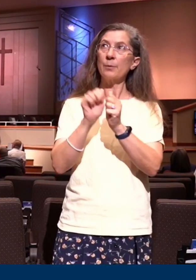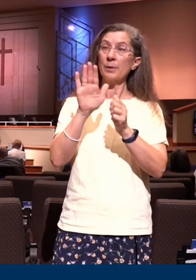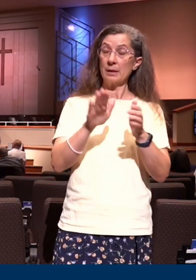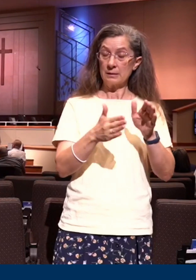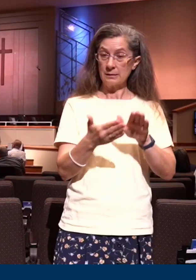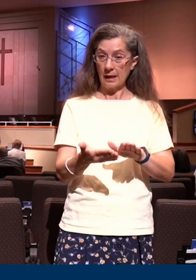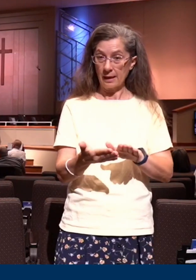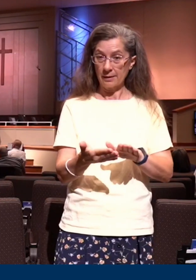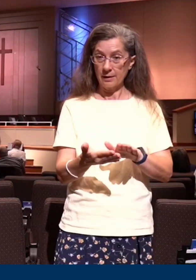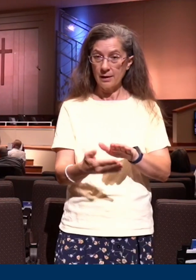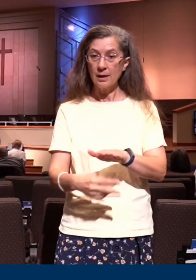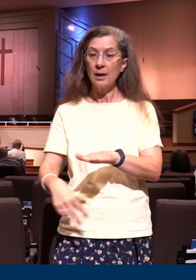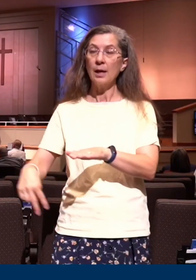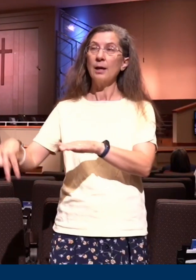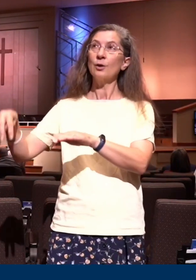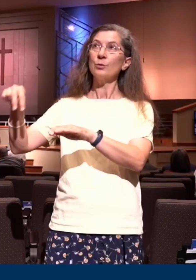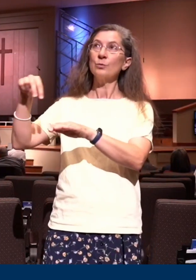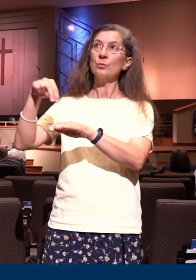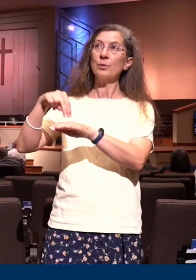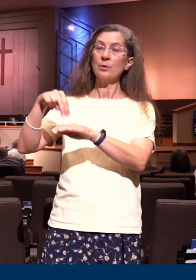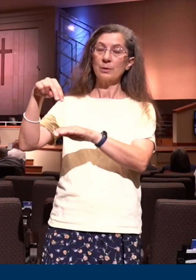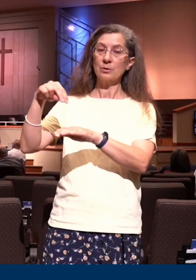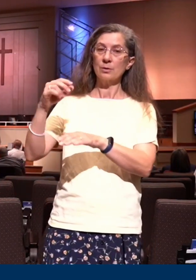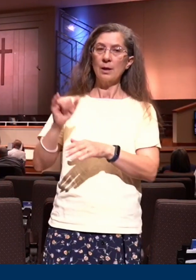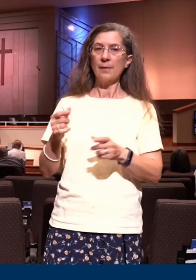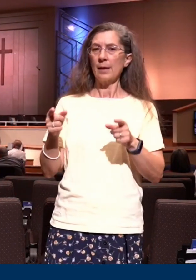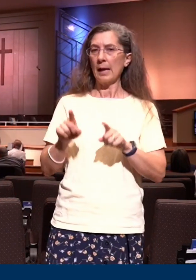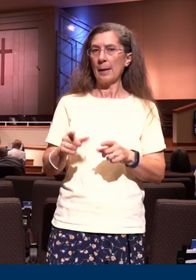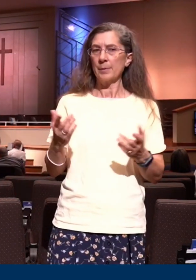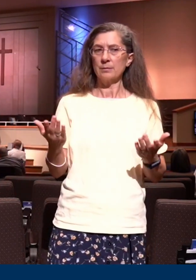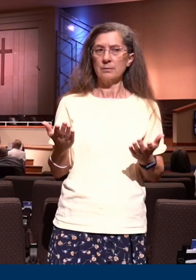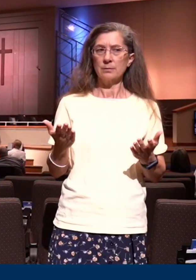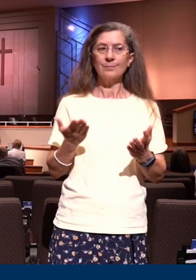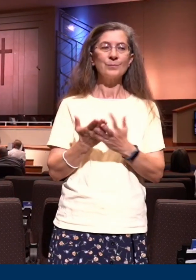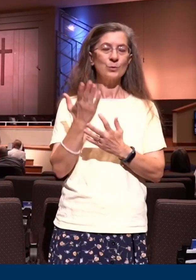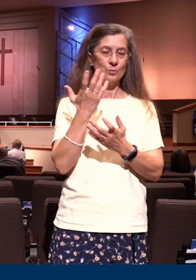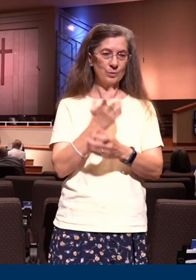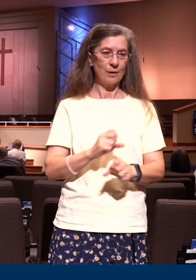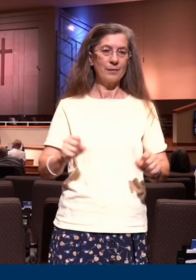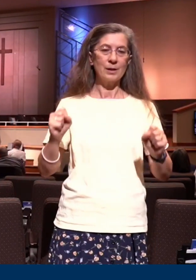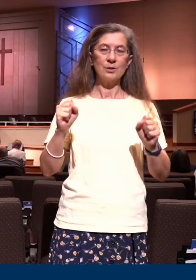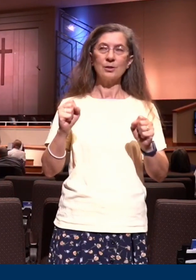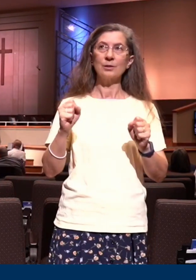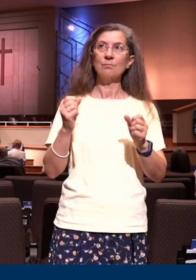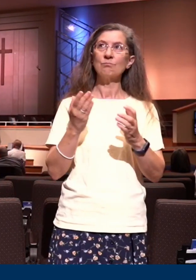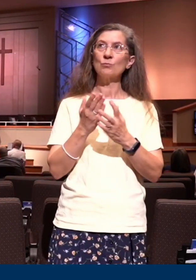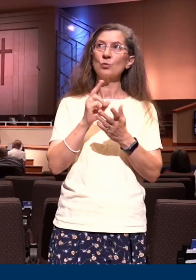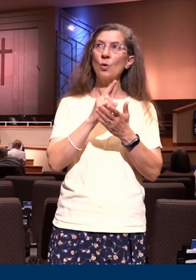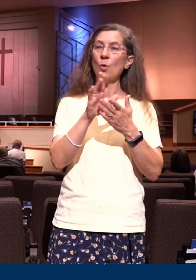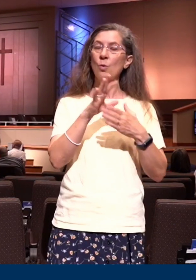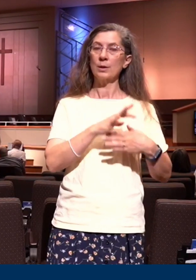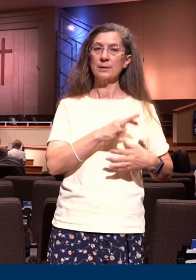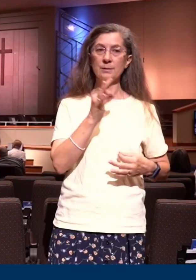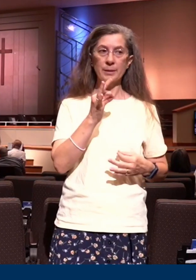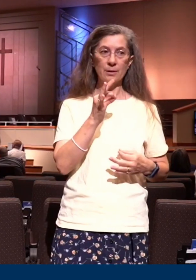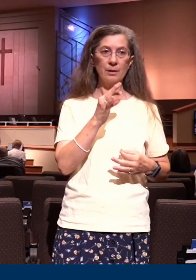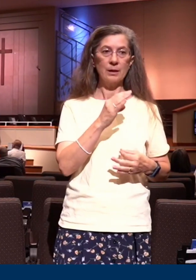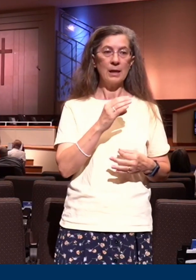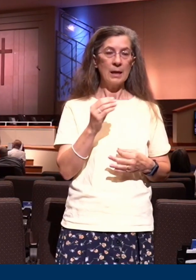resurrection. And this happens through salvation by the Holy Spirit. It also happens practically in baptism.